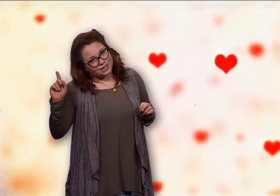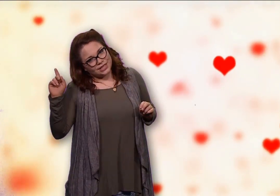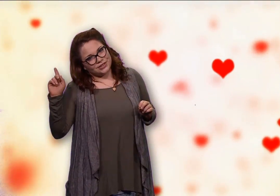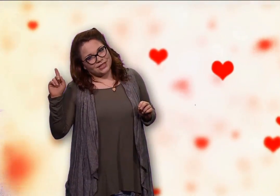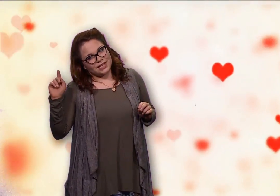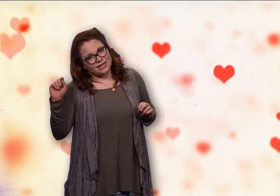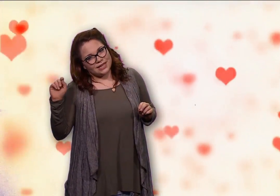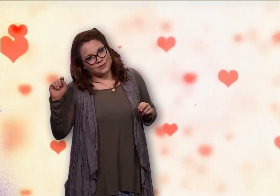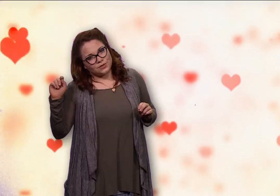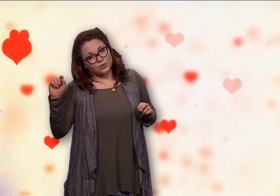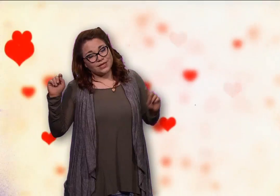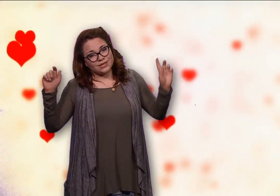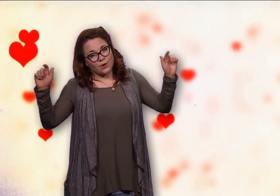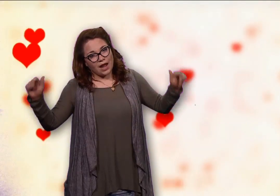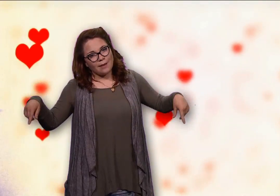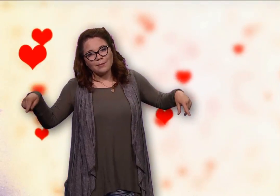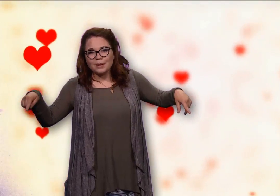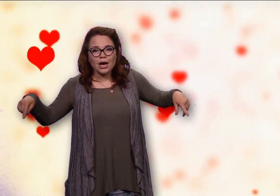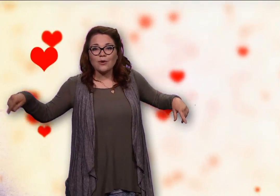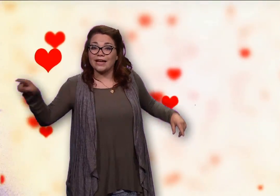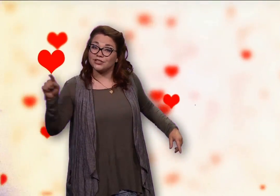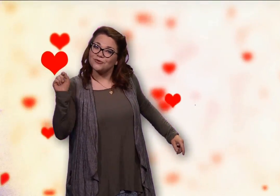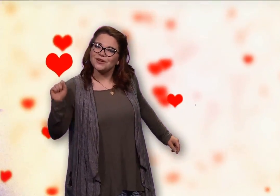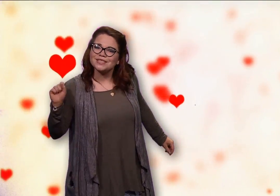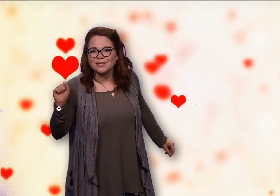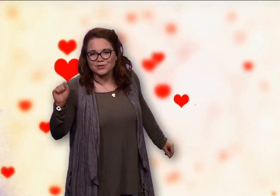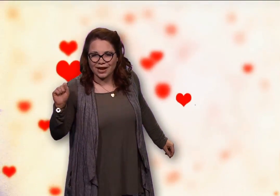Tinder in a Tiny Town story, so comment below and don't forget to subscribe.